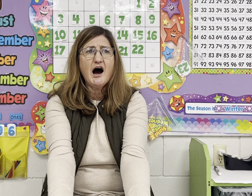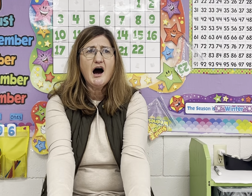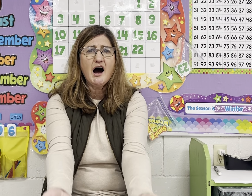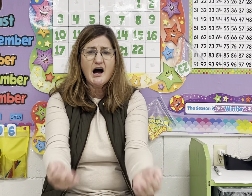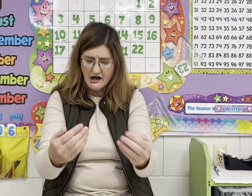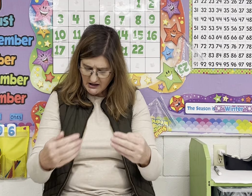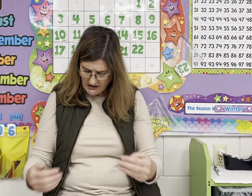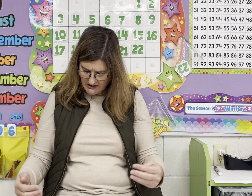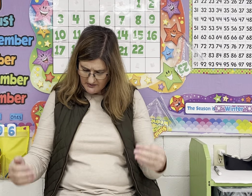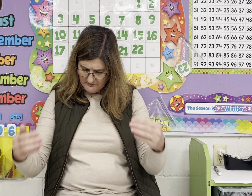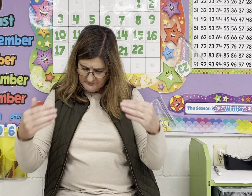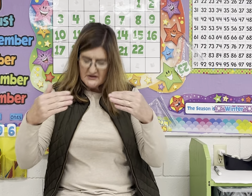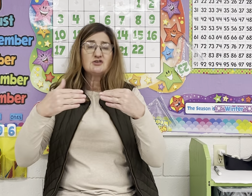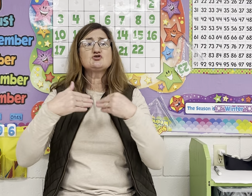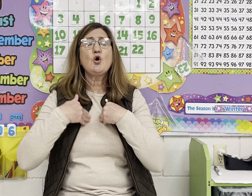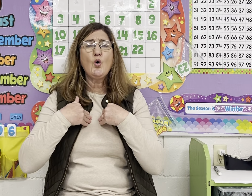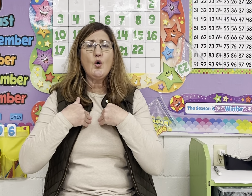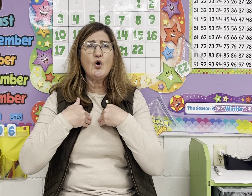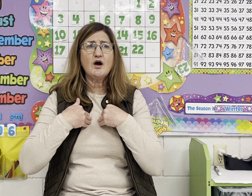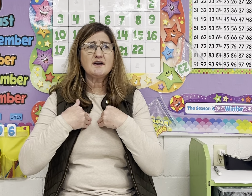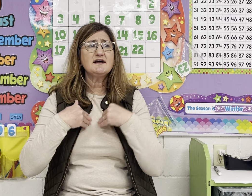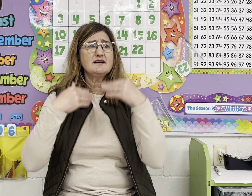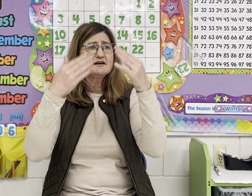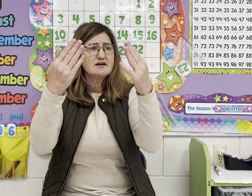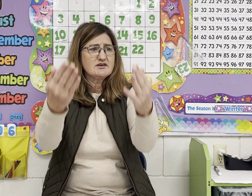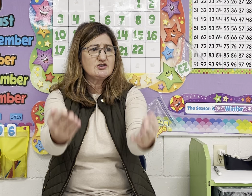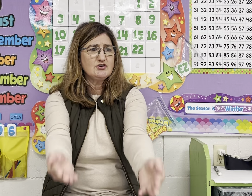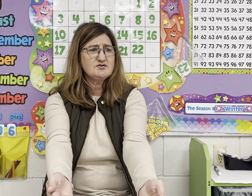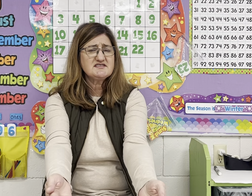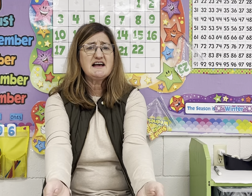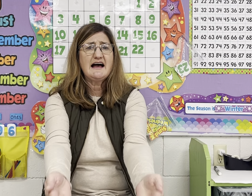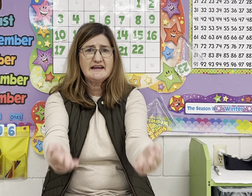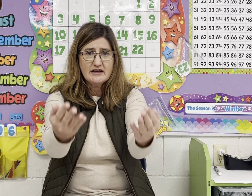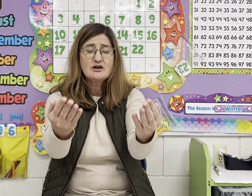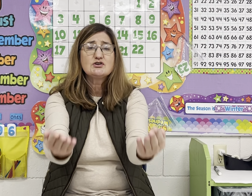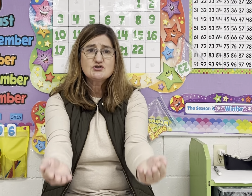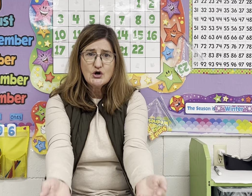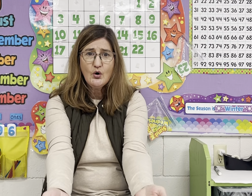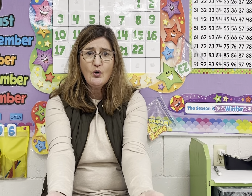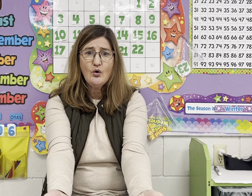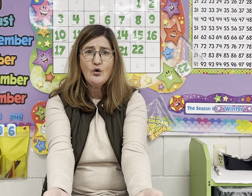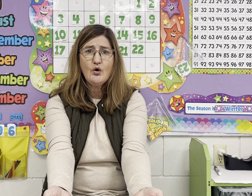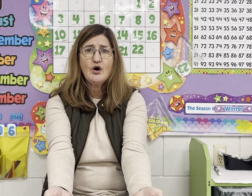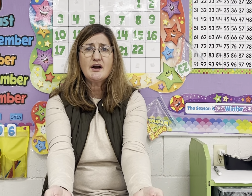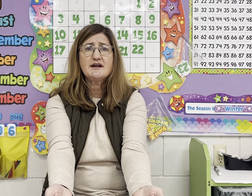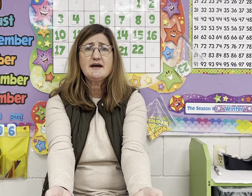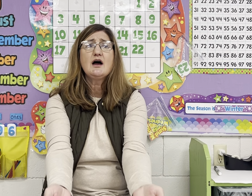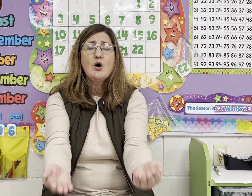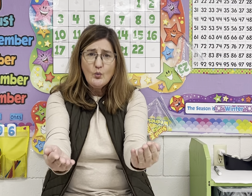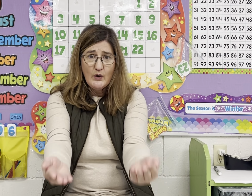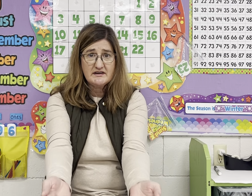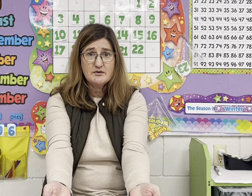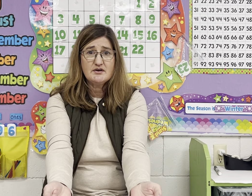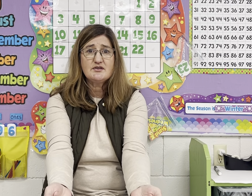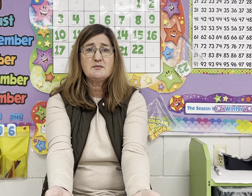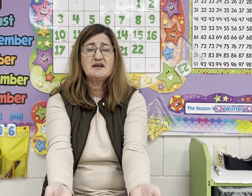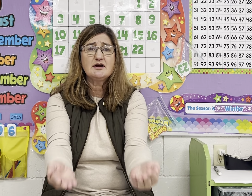Er. Torn. You say torn. What do you hear in the middle?